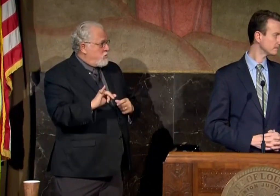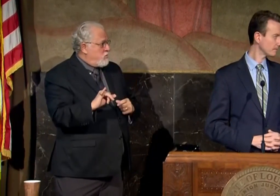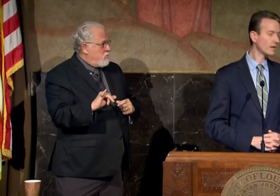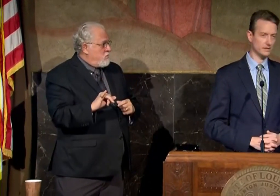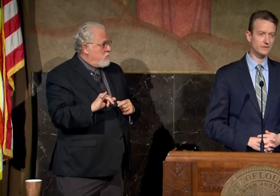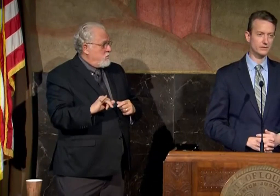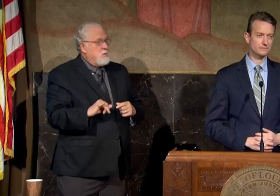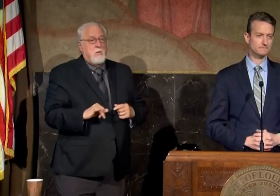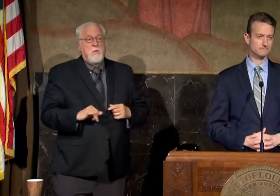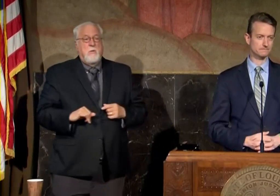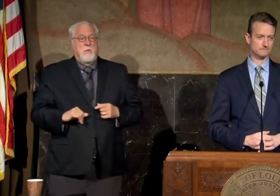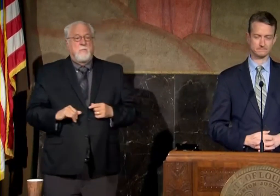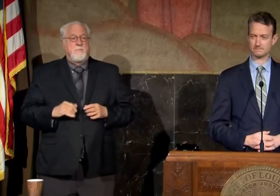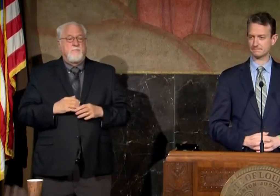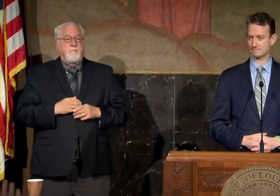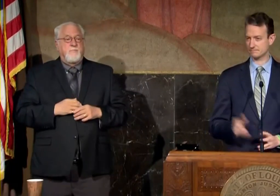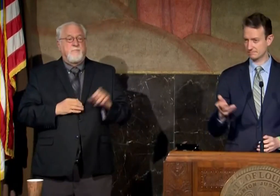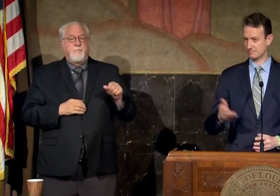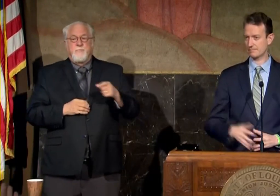yes